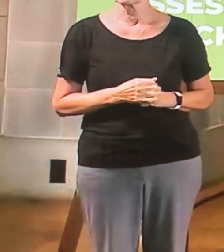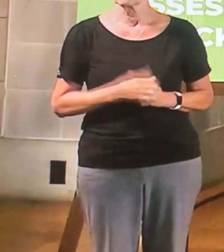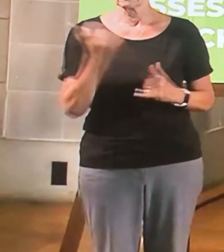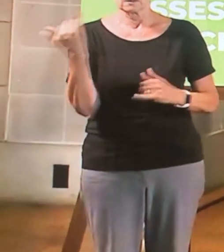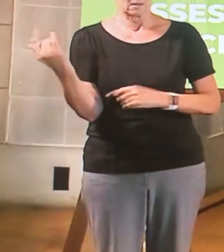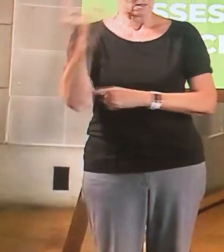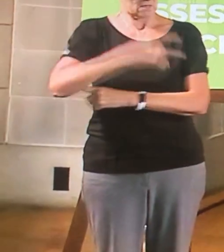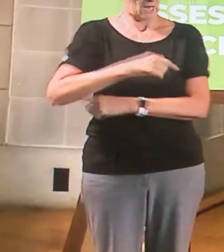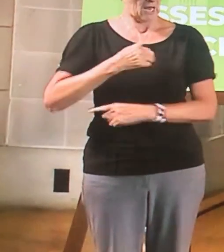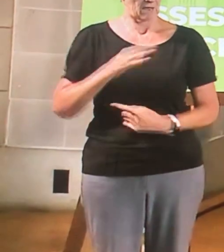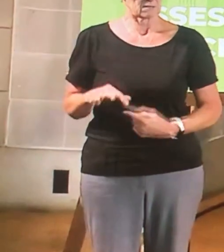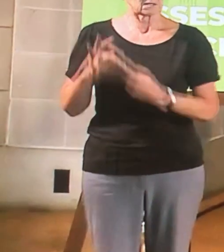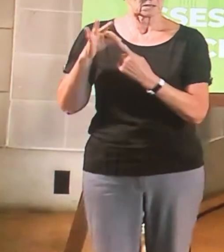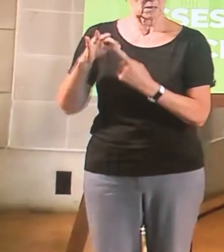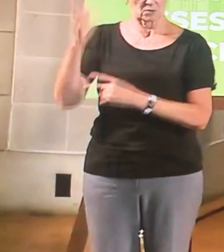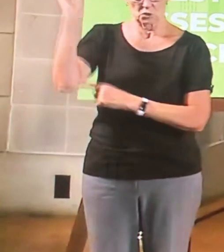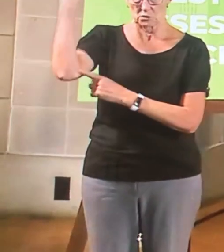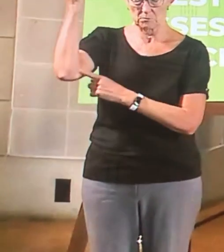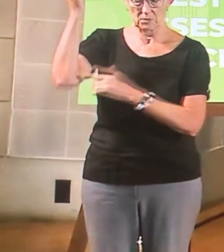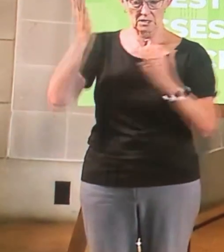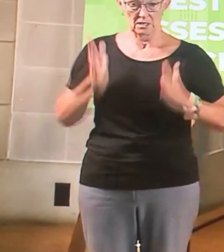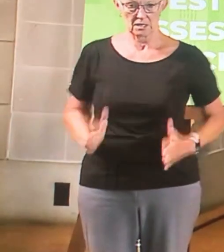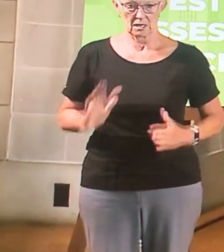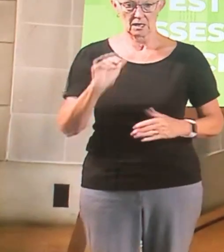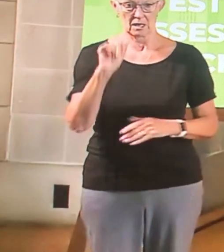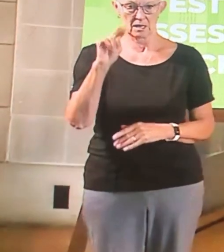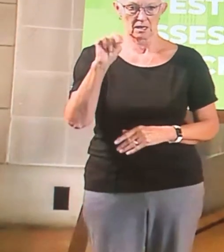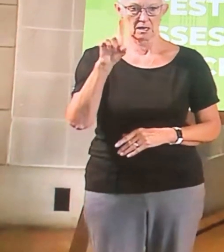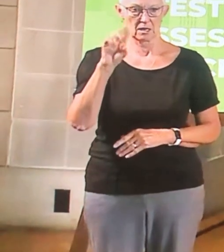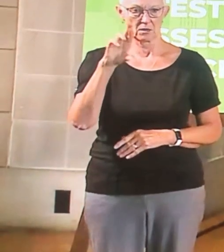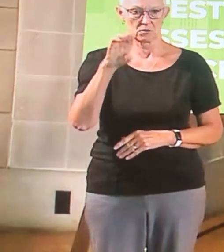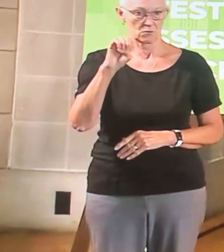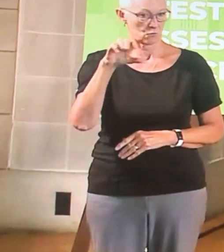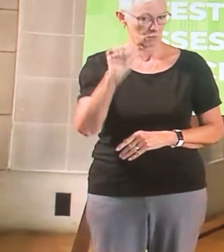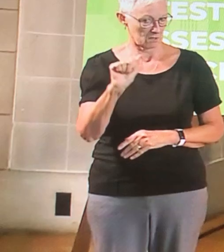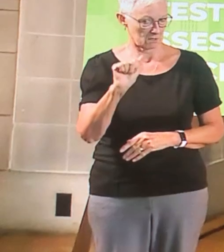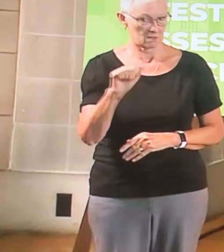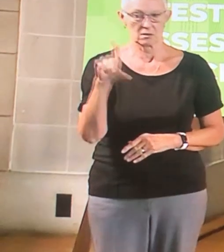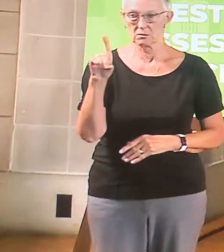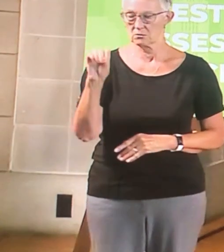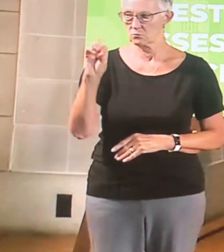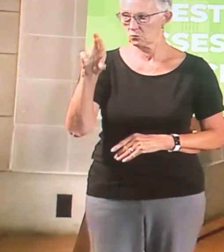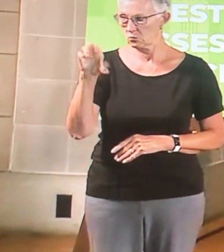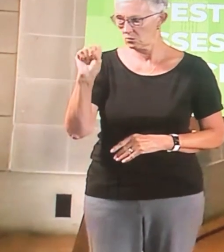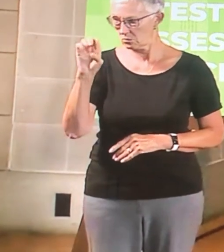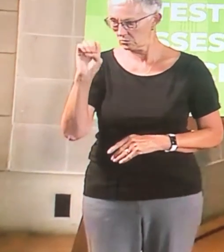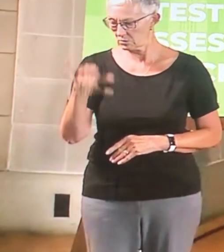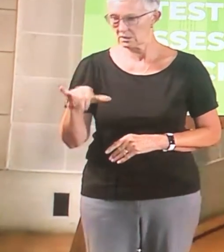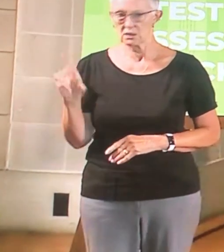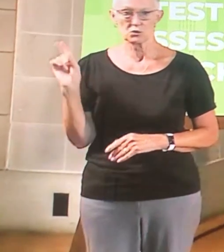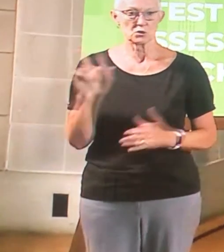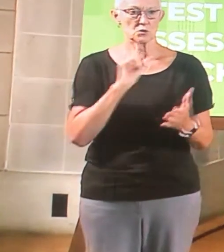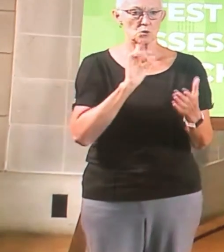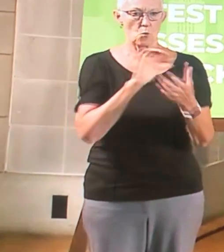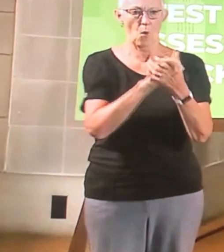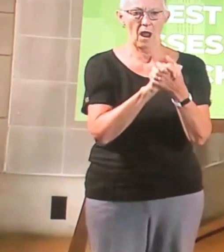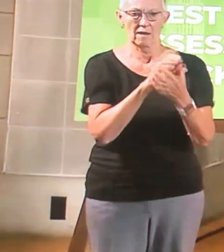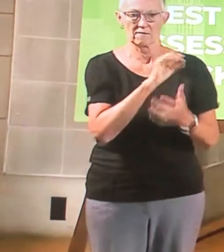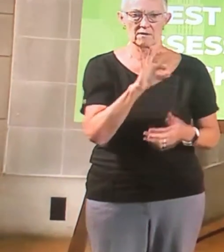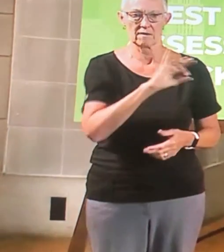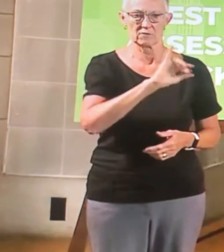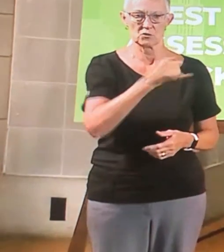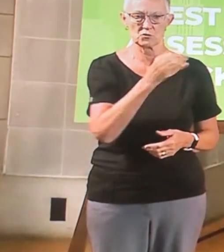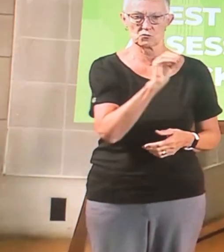be talking about this and that's Andrea Dorsey and she is the wife of Joe Dorsey